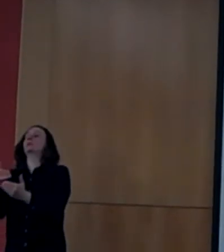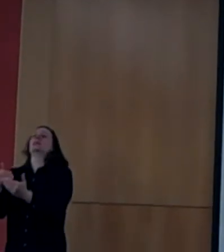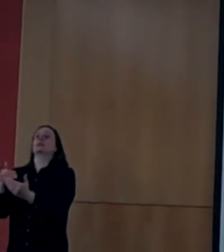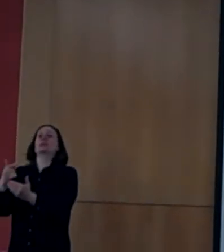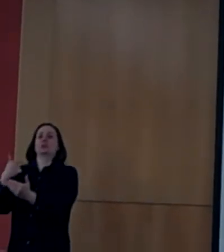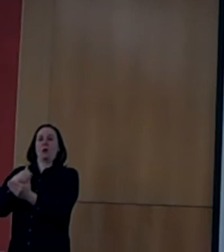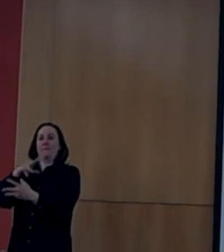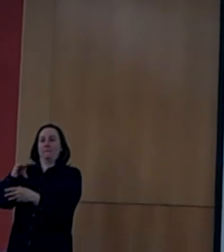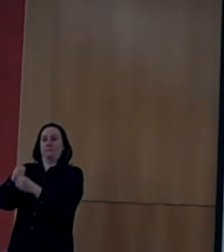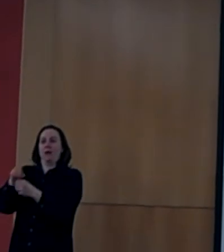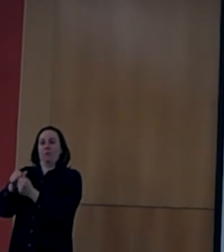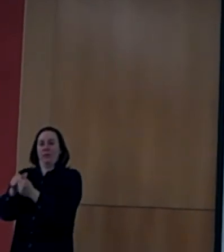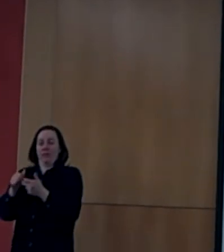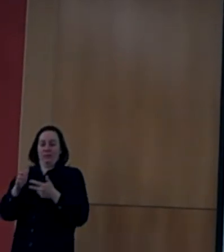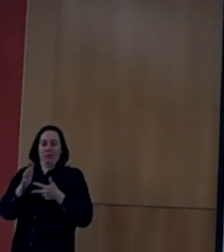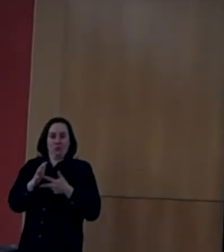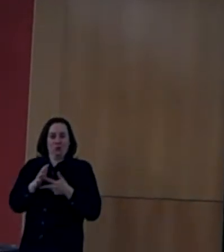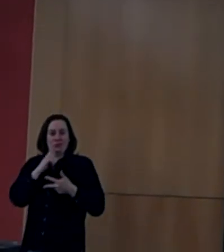juniors to volunteer as well.